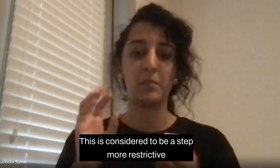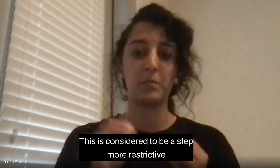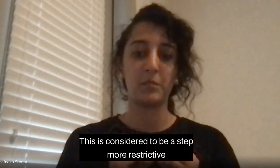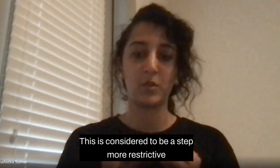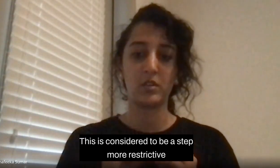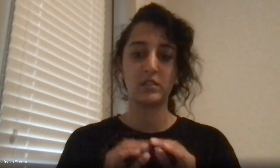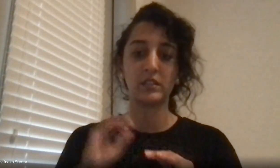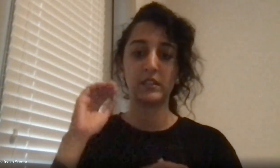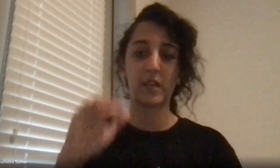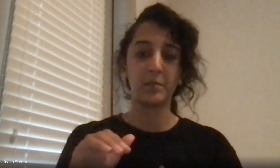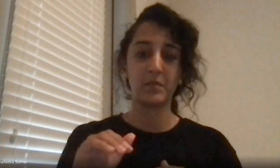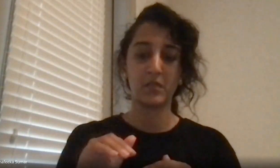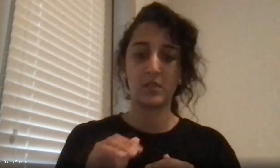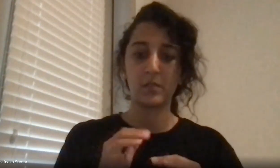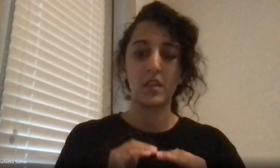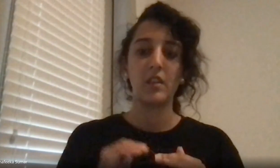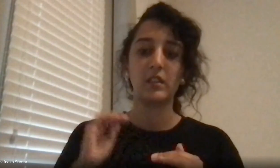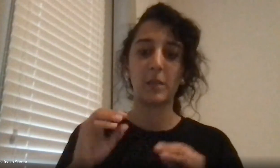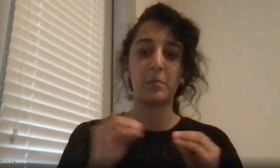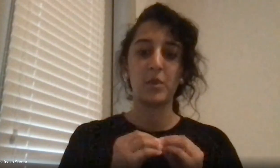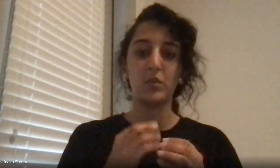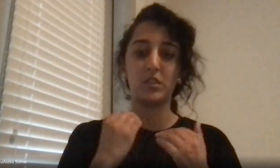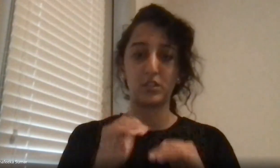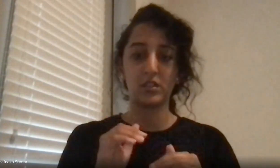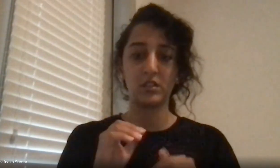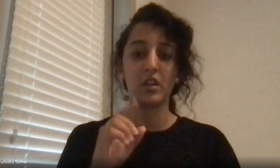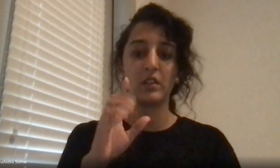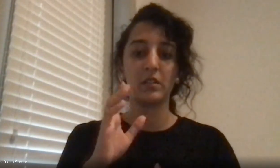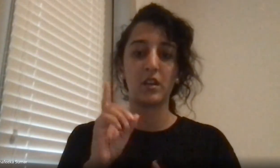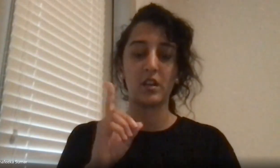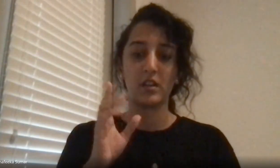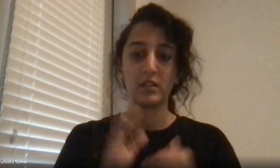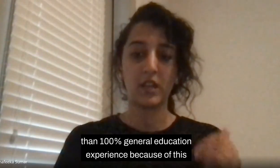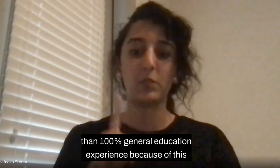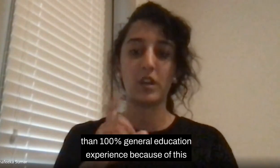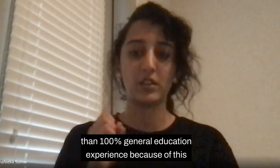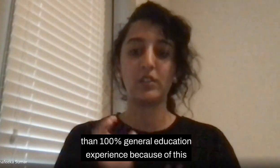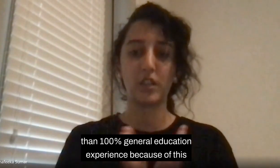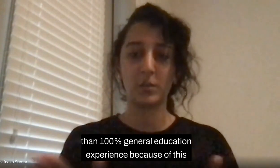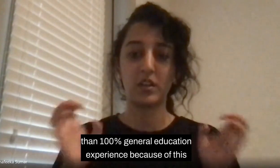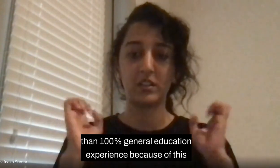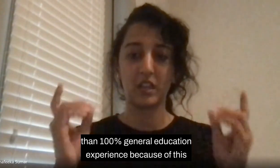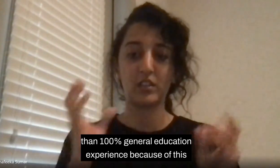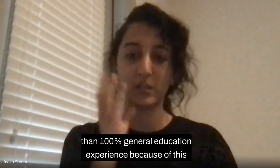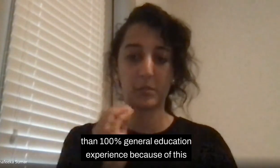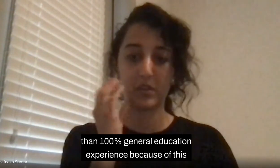more step-mobilization than 100 general education experience